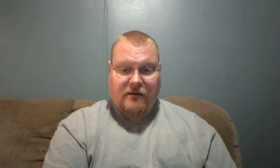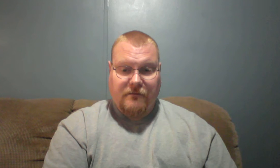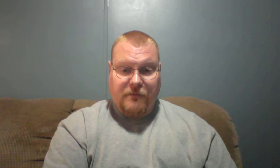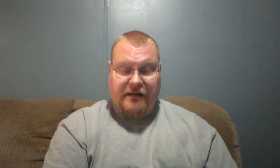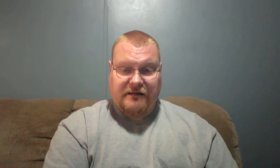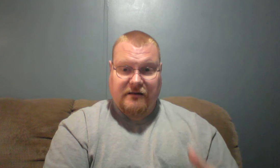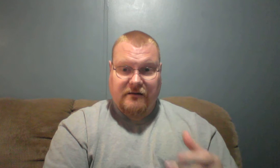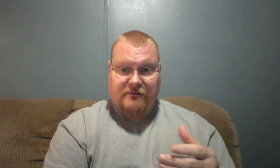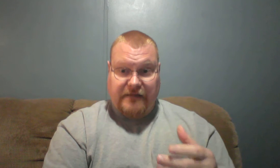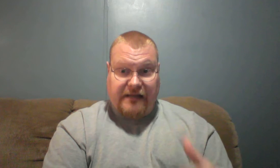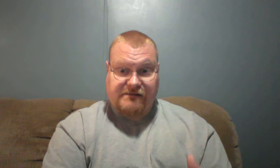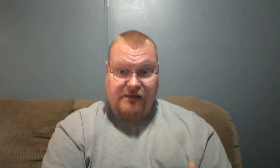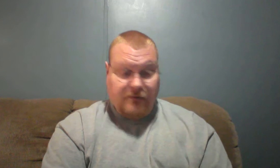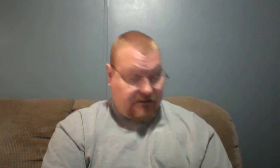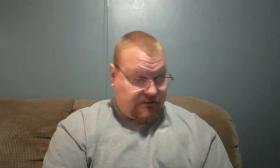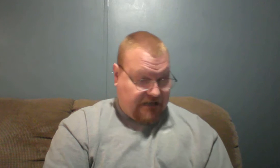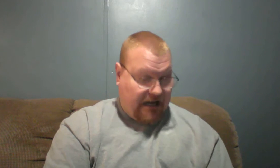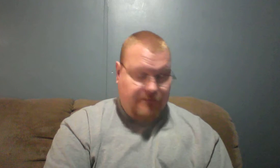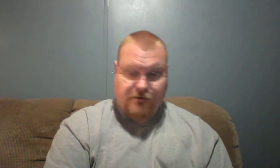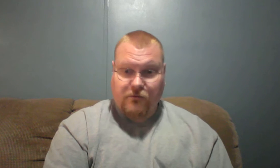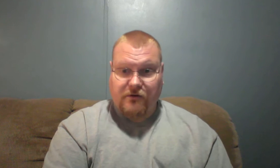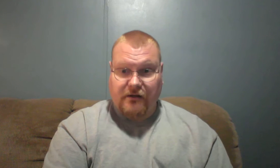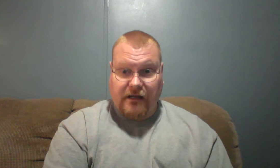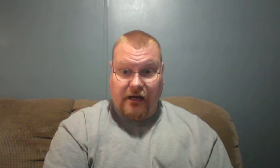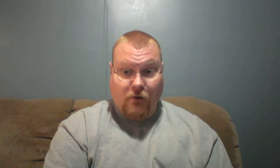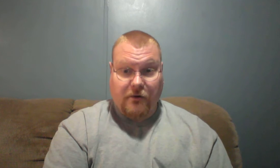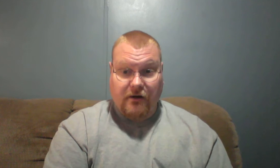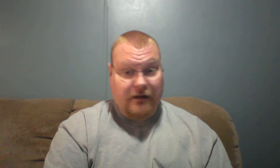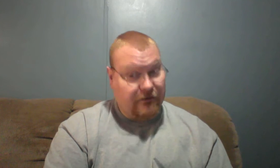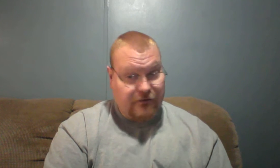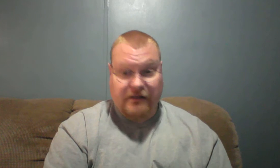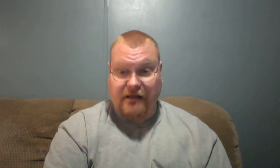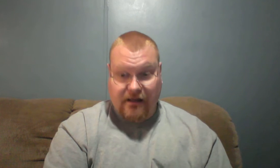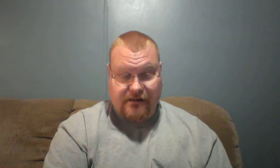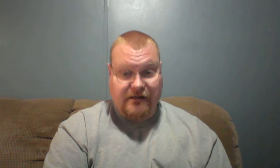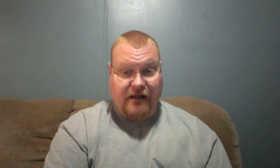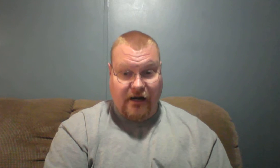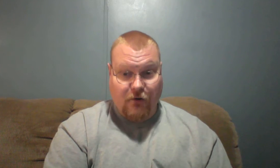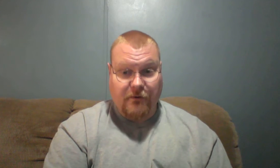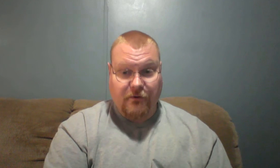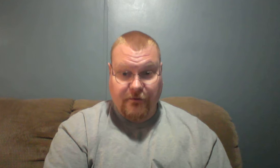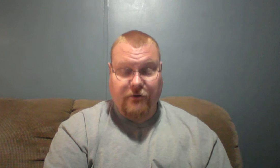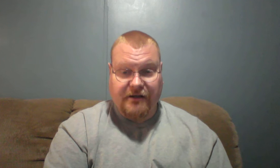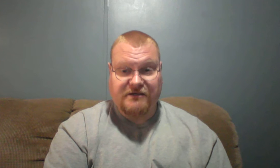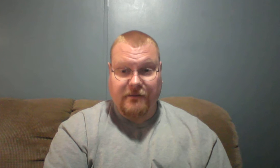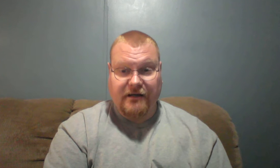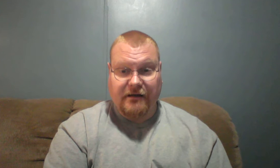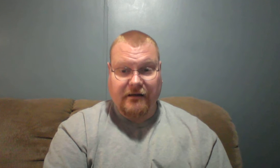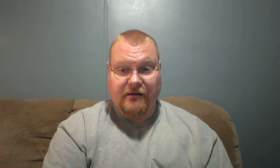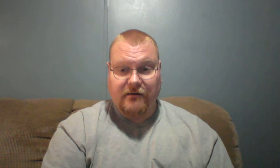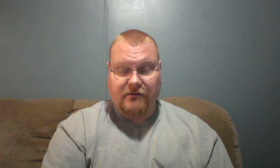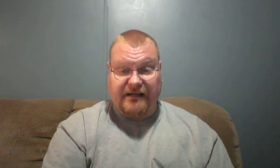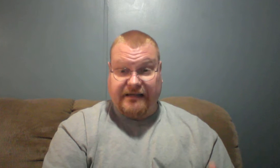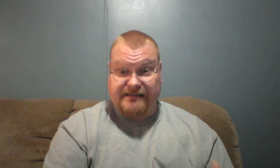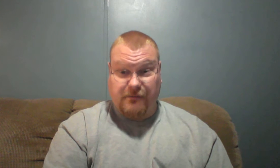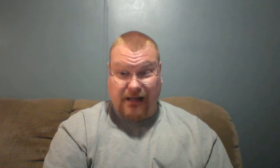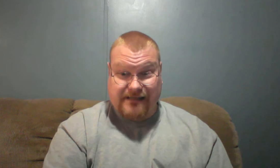But yes, sometimes an open rebuke needs to be done. Is it pleasant?